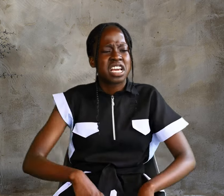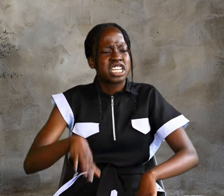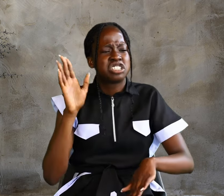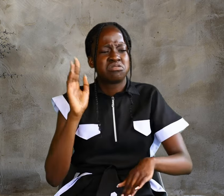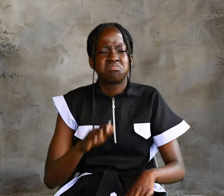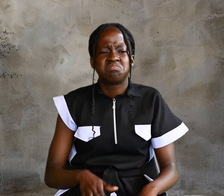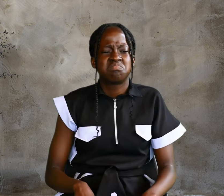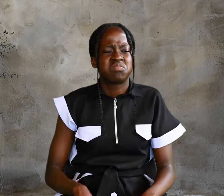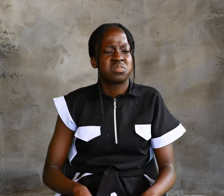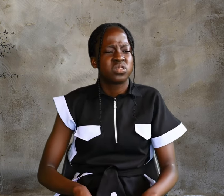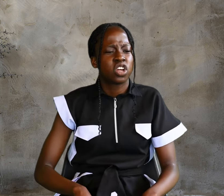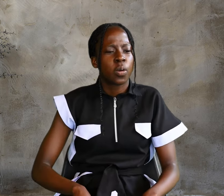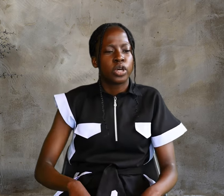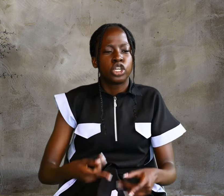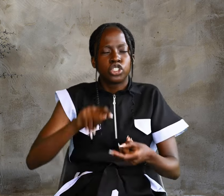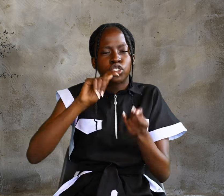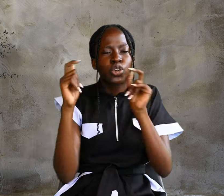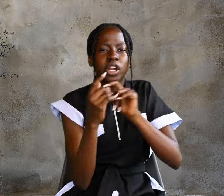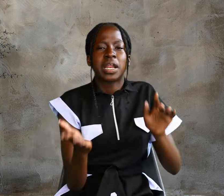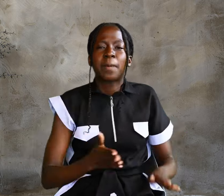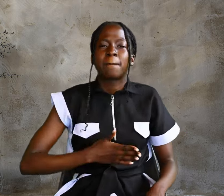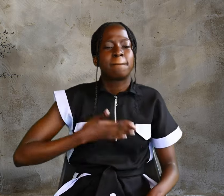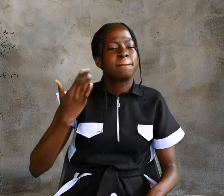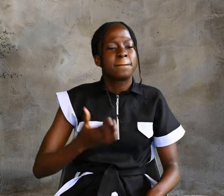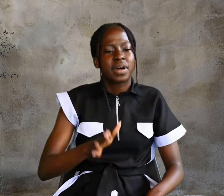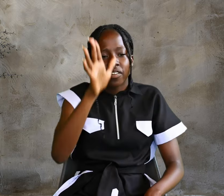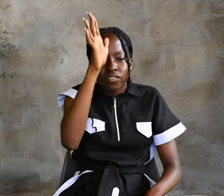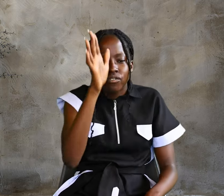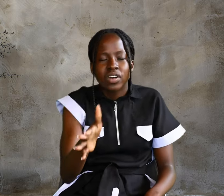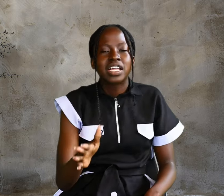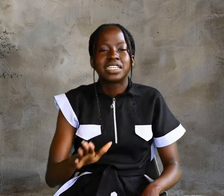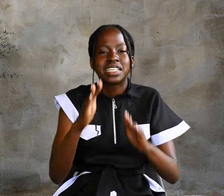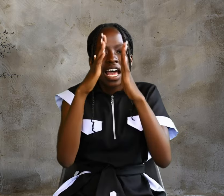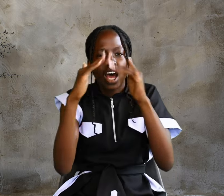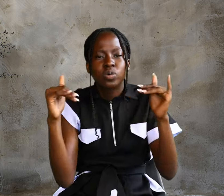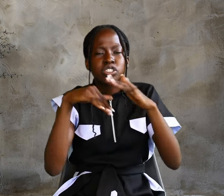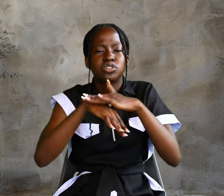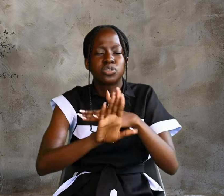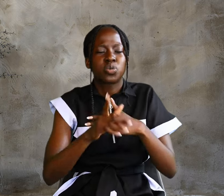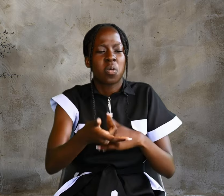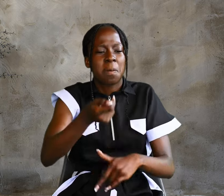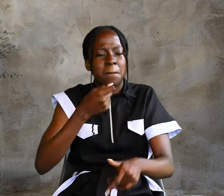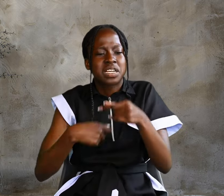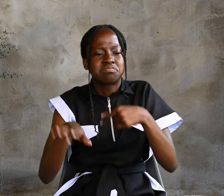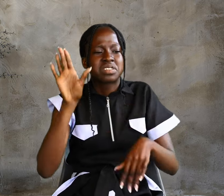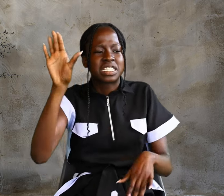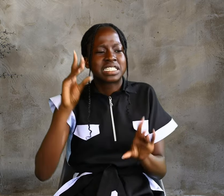Into a market. His disciples remembered That it is written,